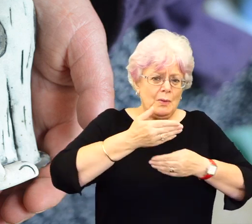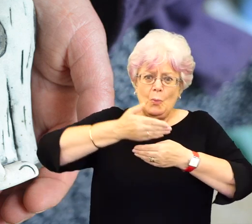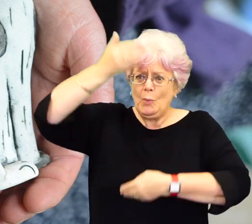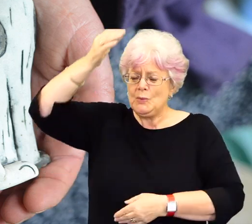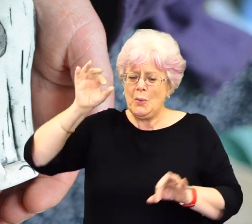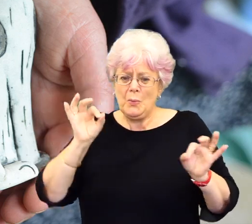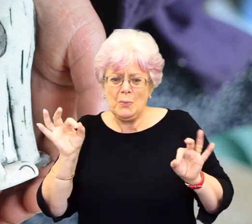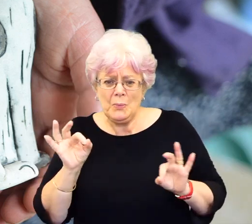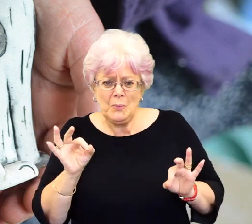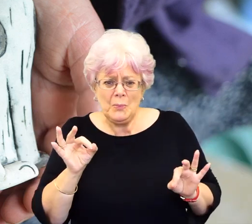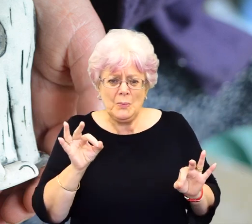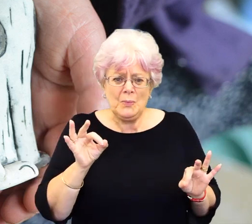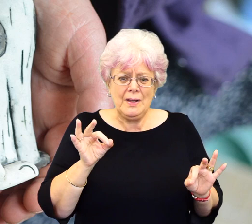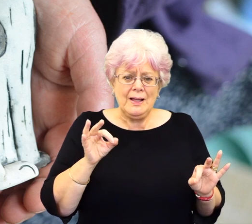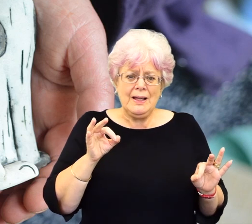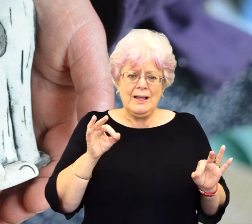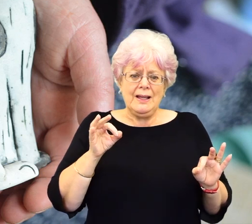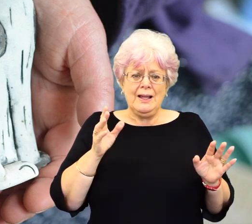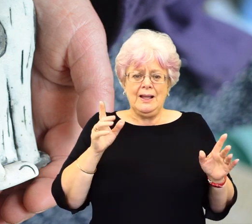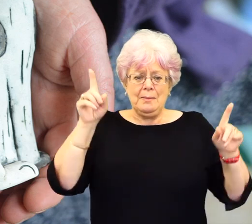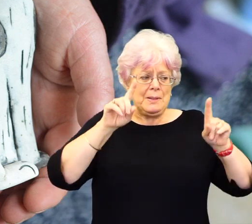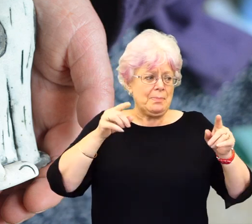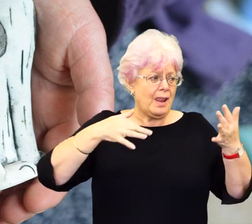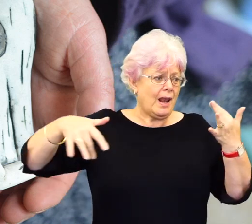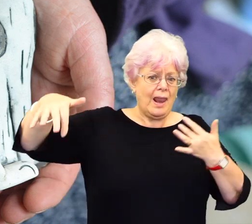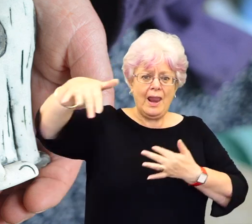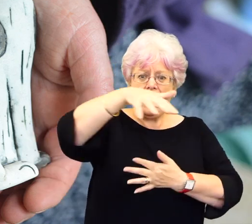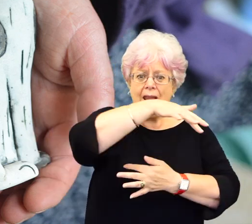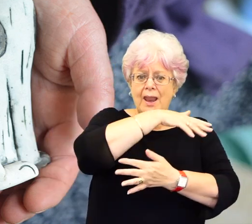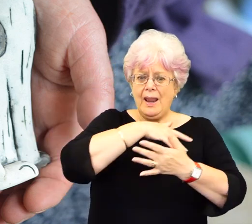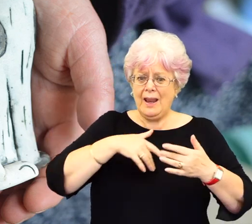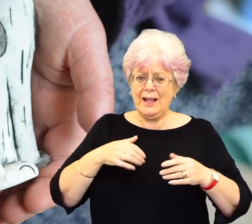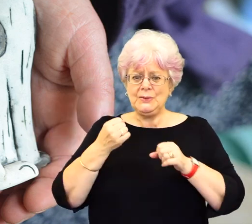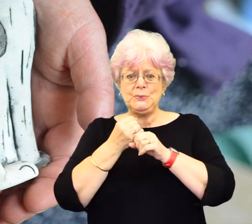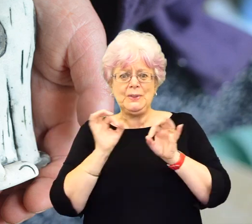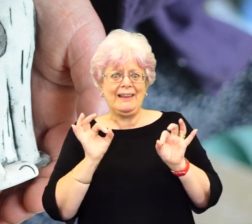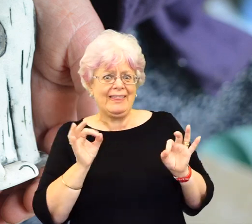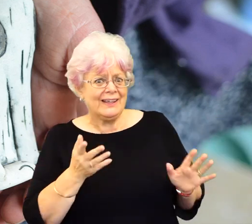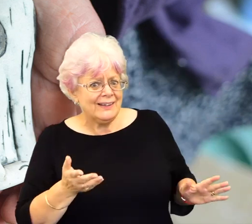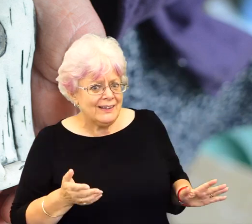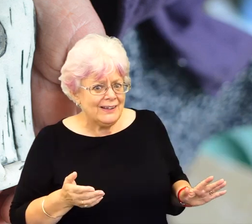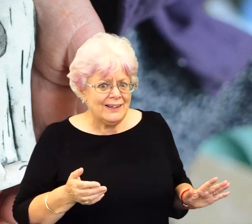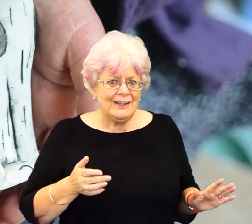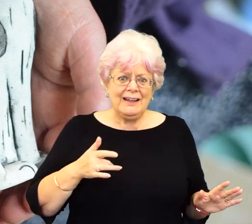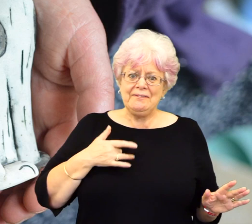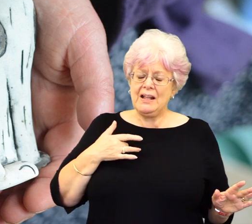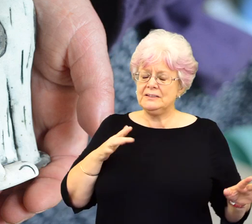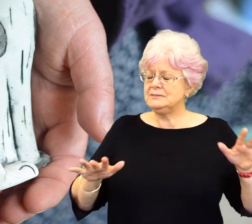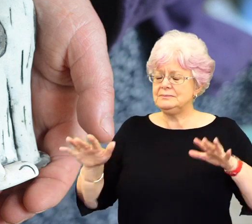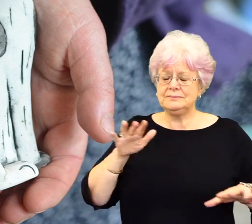view, there's no windows, and again, people were wandering around, I had this space, people were wandering around doing, doing their thing, and I